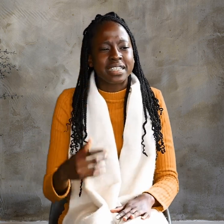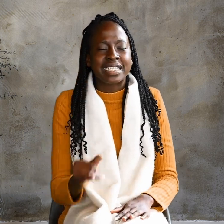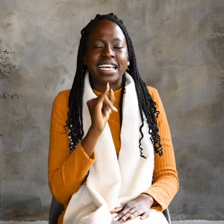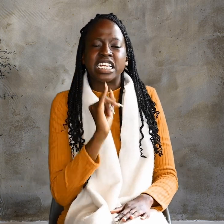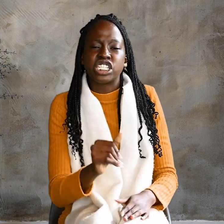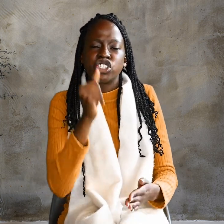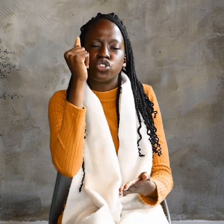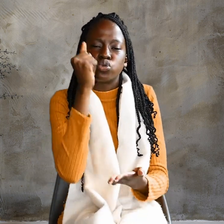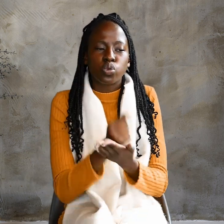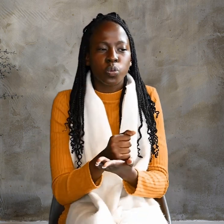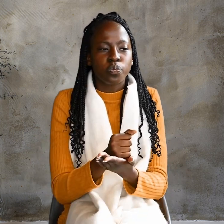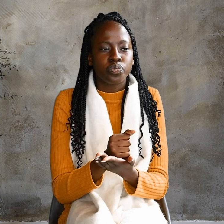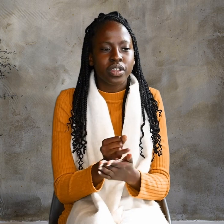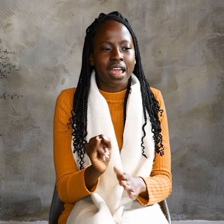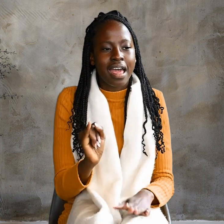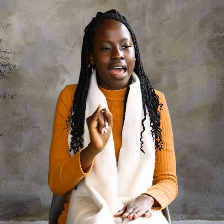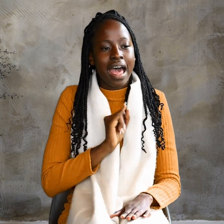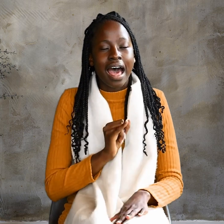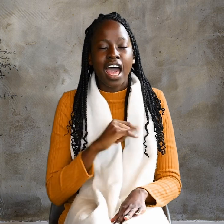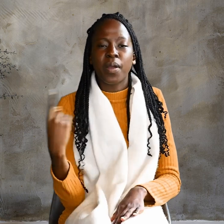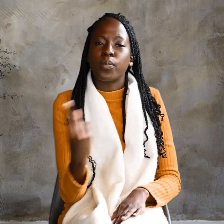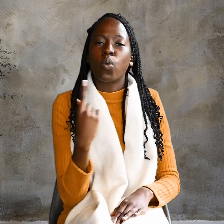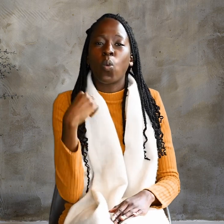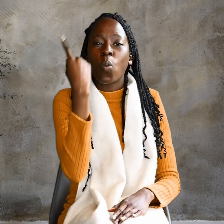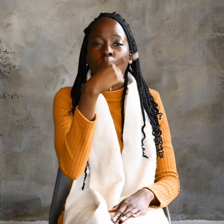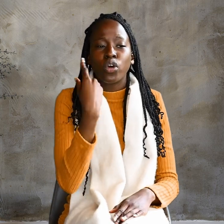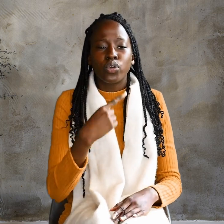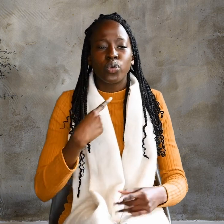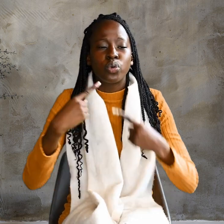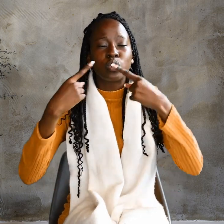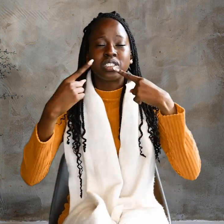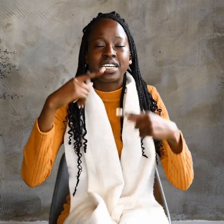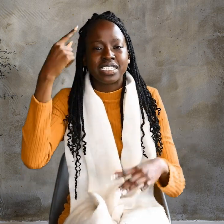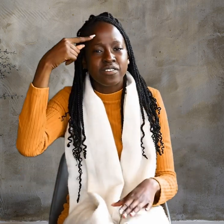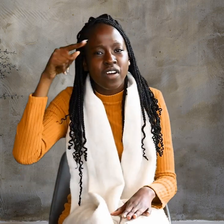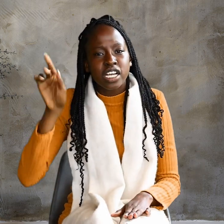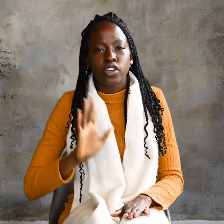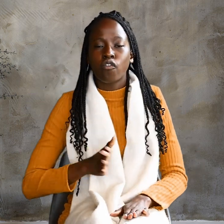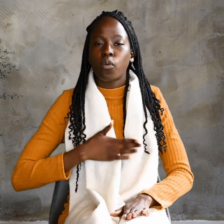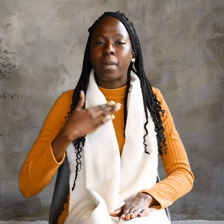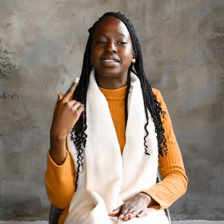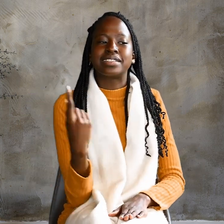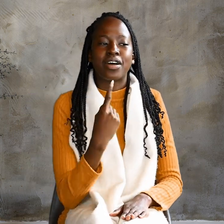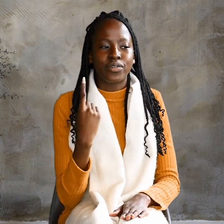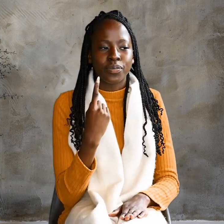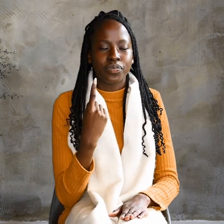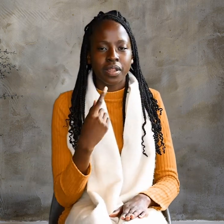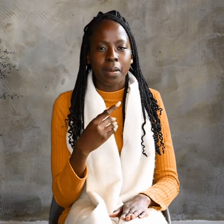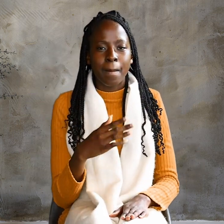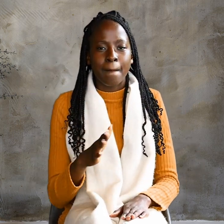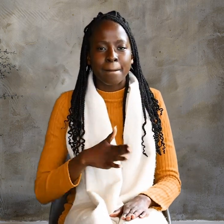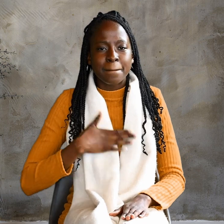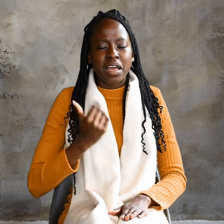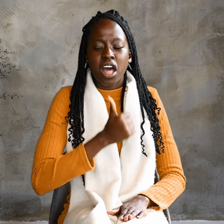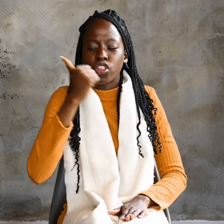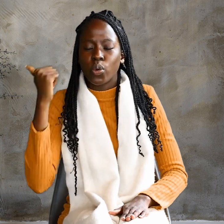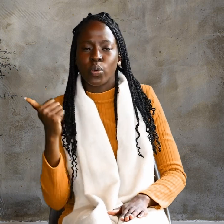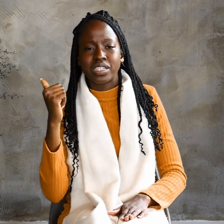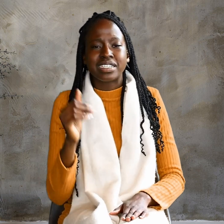is true. I am the one who testifies for myself. My other witness